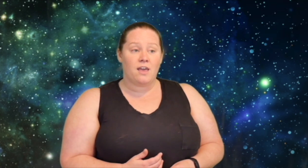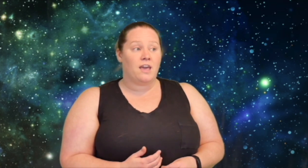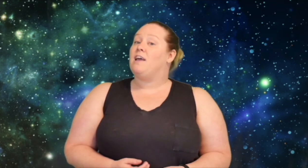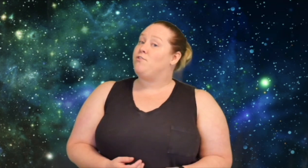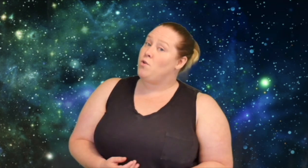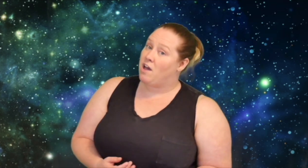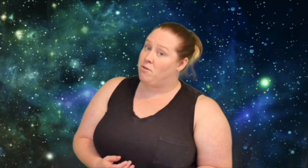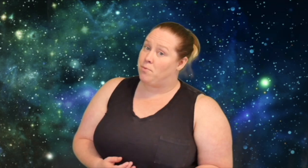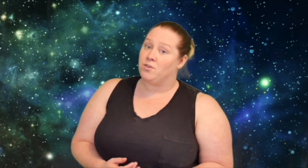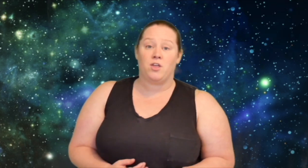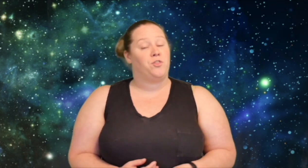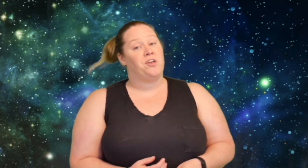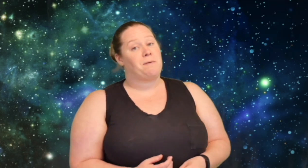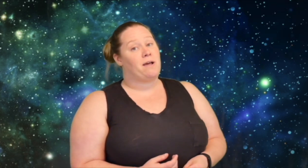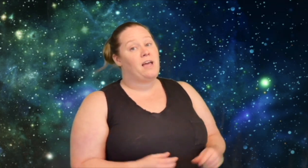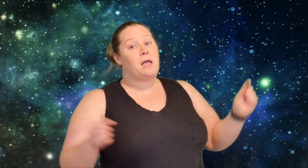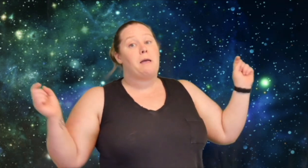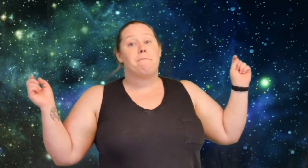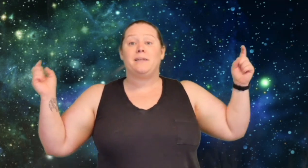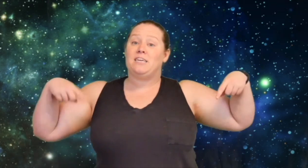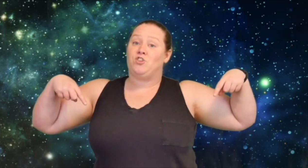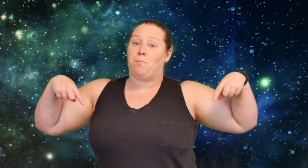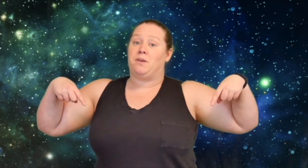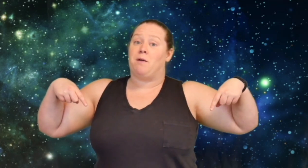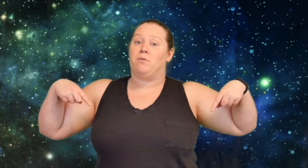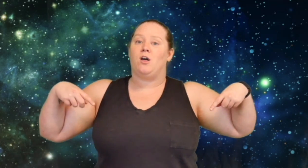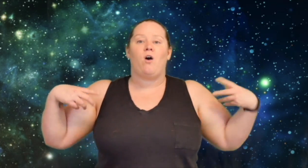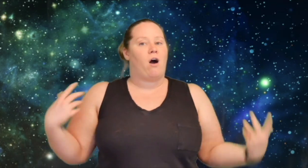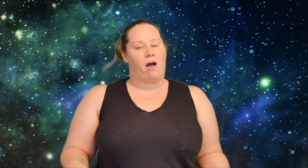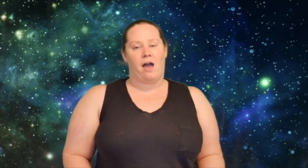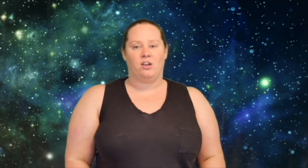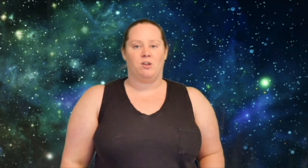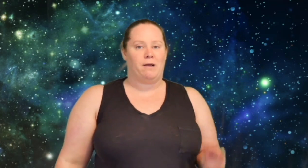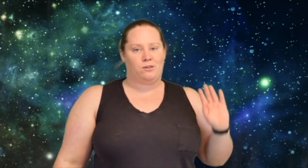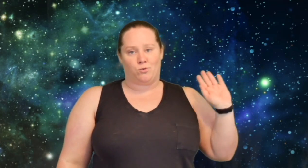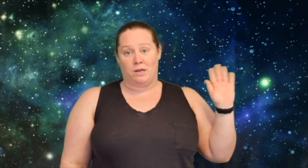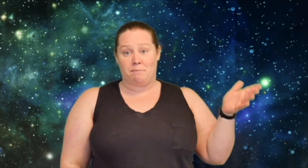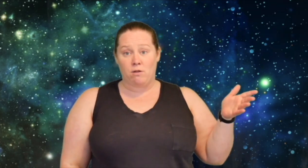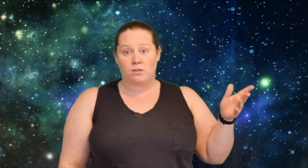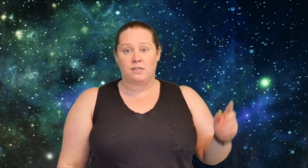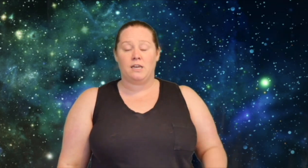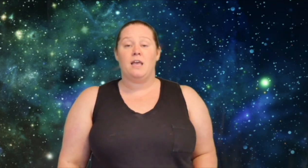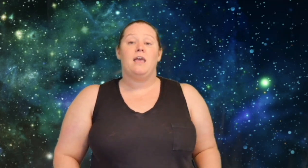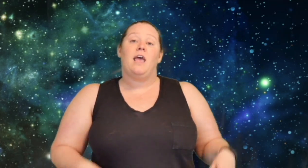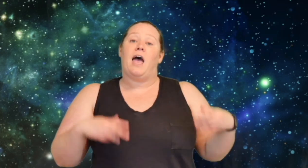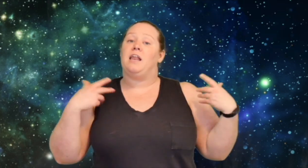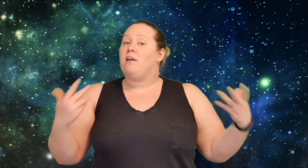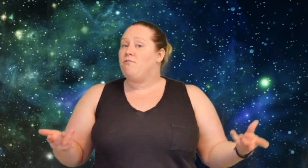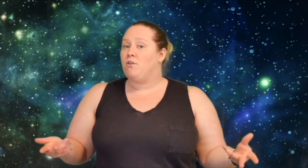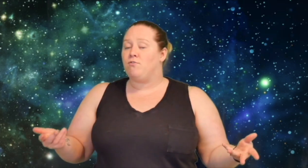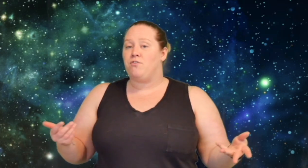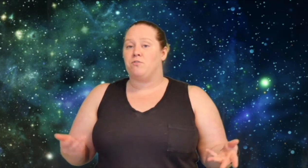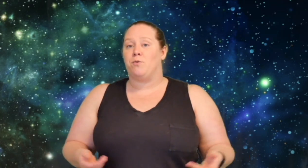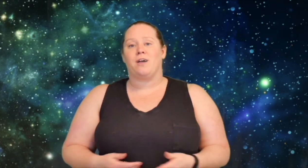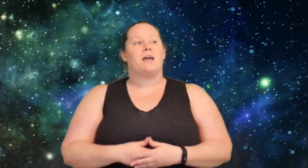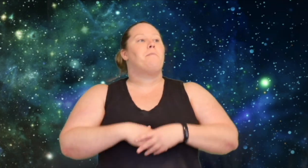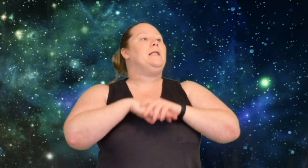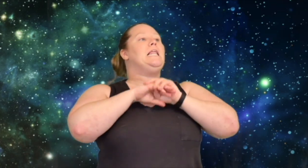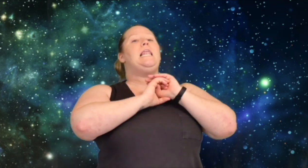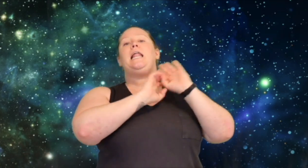If you have a book that you think I might like, please drop it down below. I'll add to my to-read mountain, and if you've read this book and completely